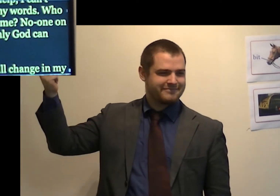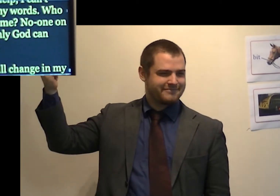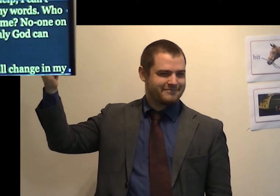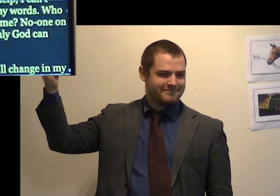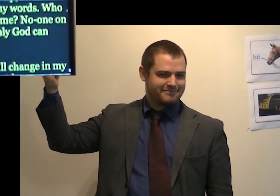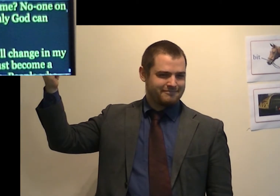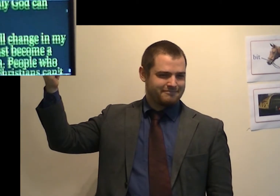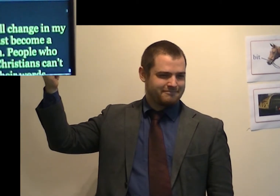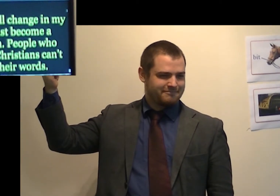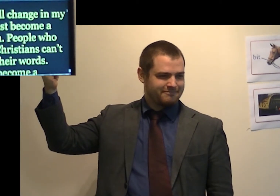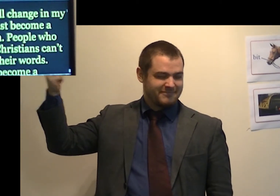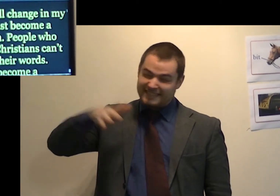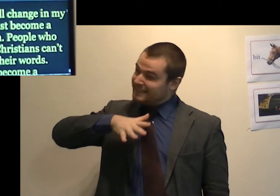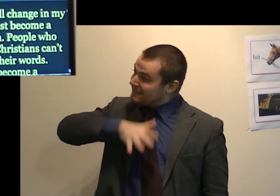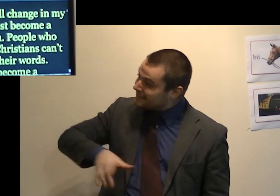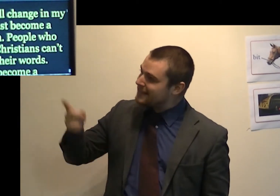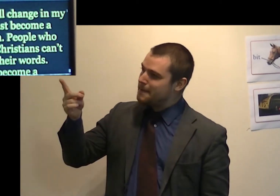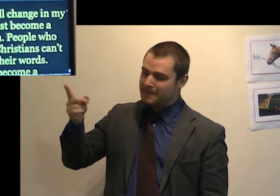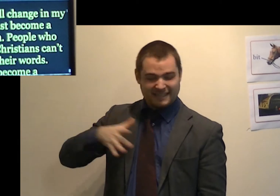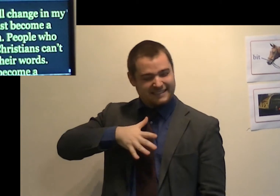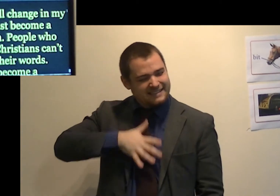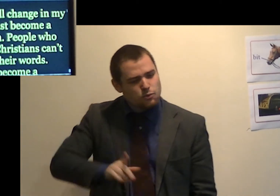I need full change in my life.